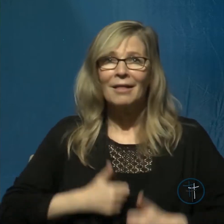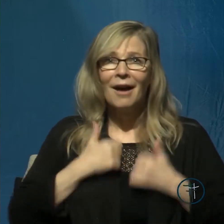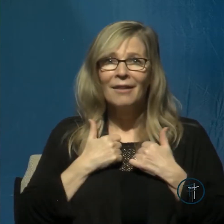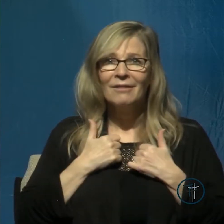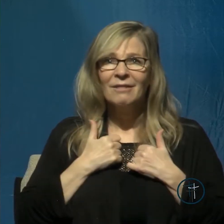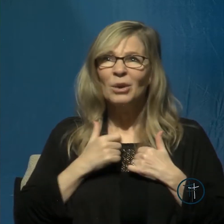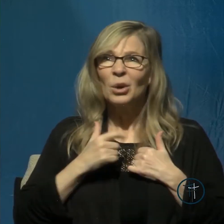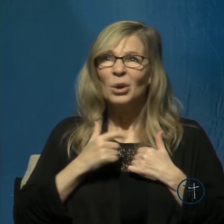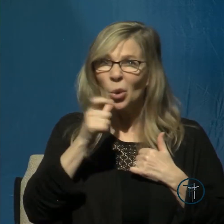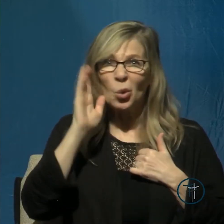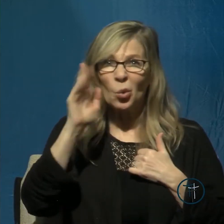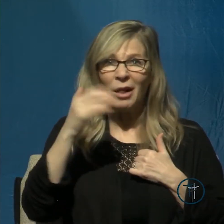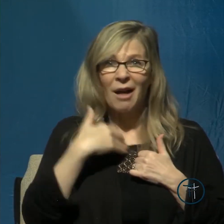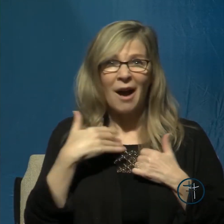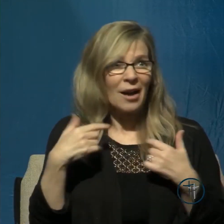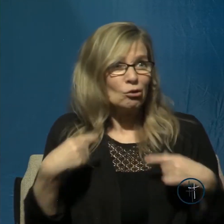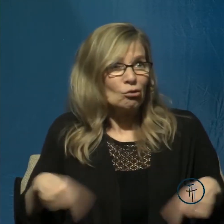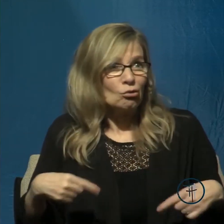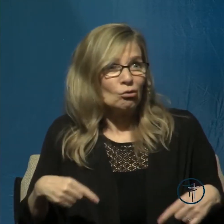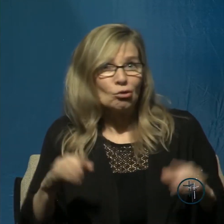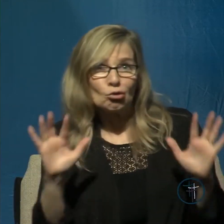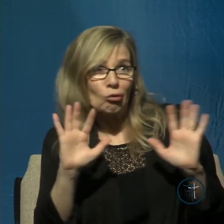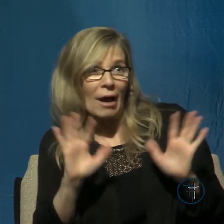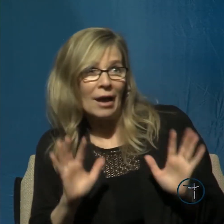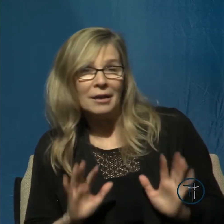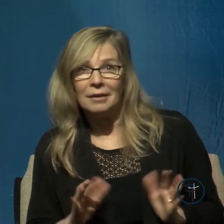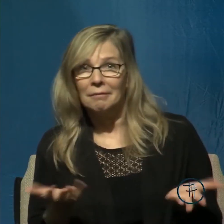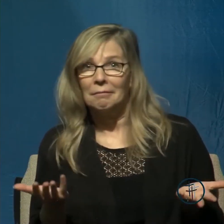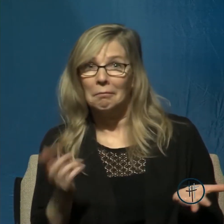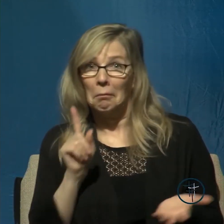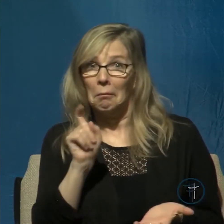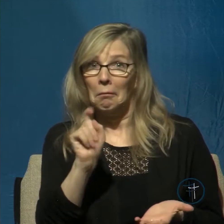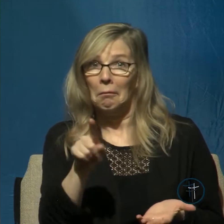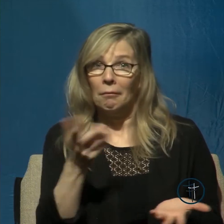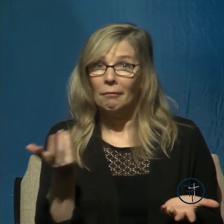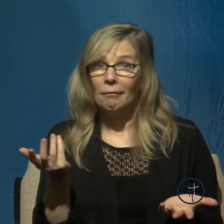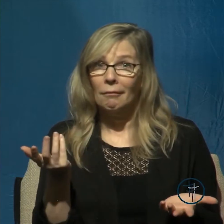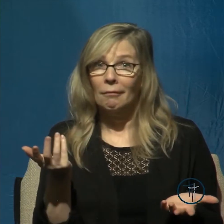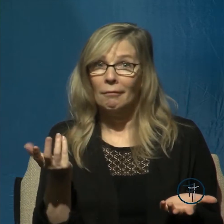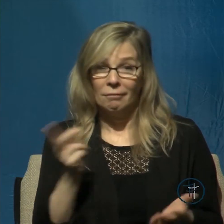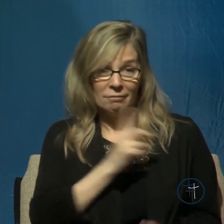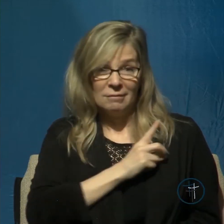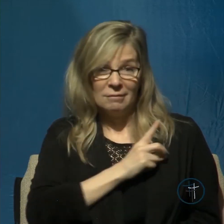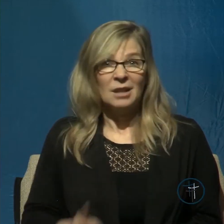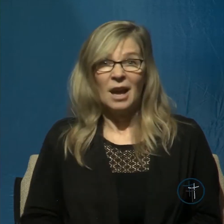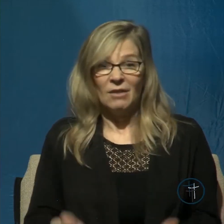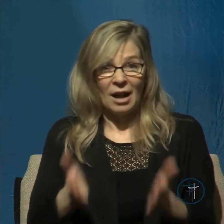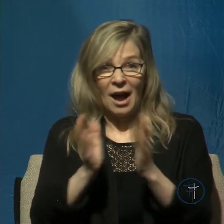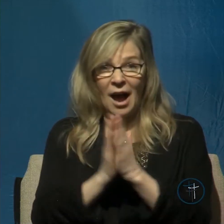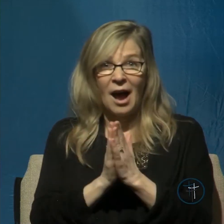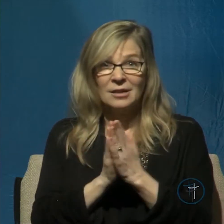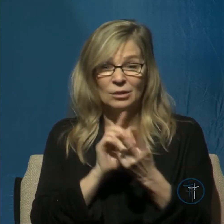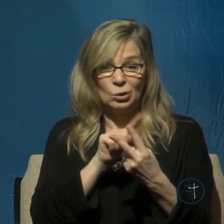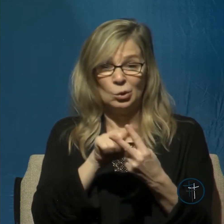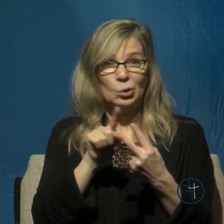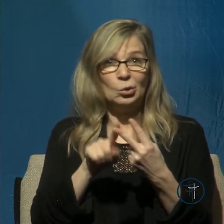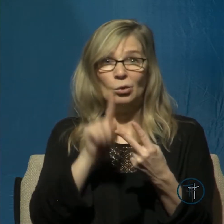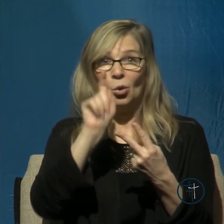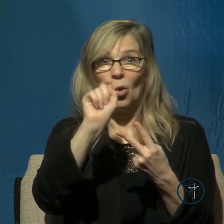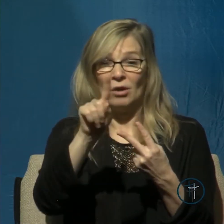dread? Now, as you can see, David begins his Psalm by asking two very similar questions, whose answers are really quite